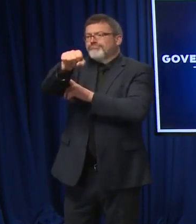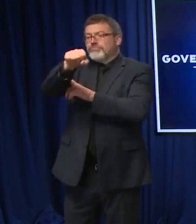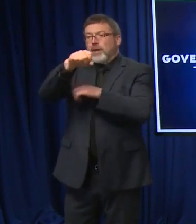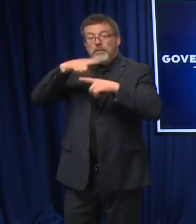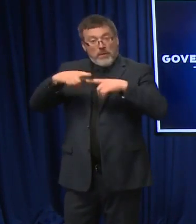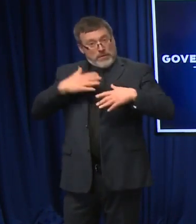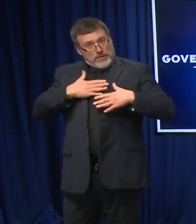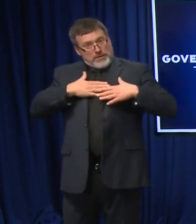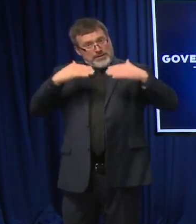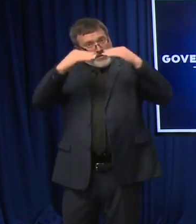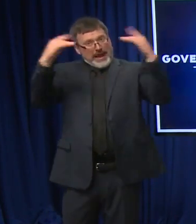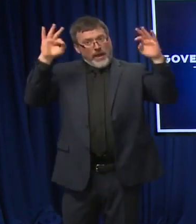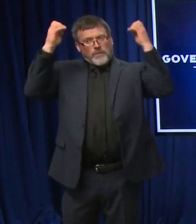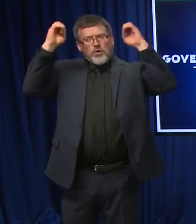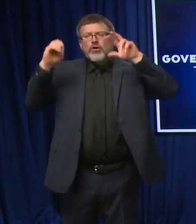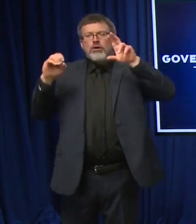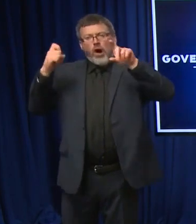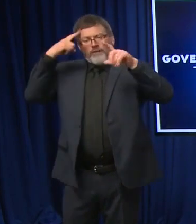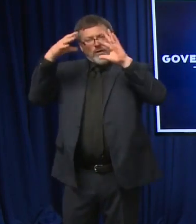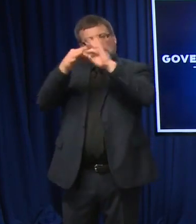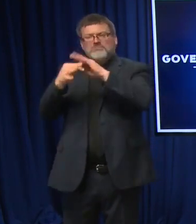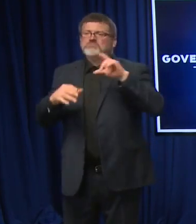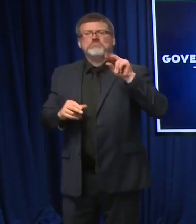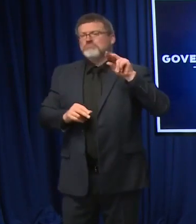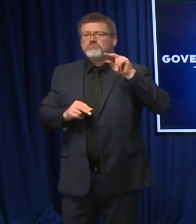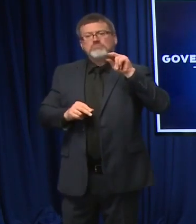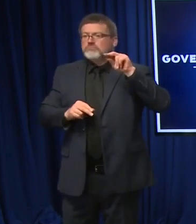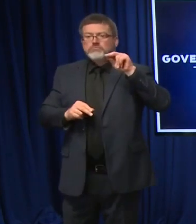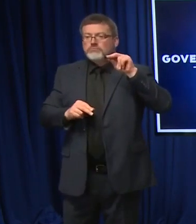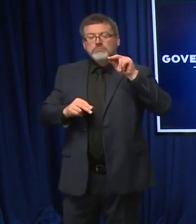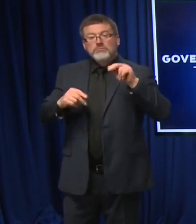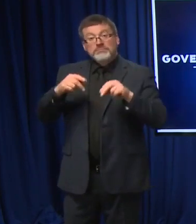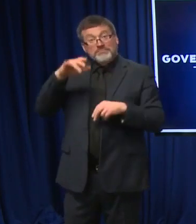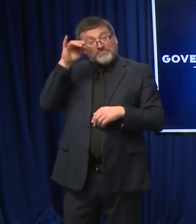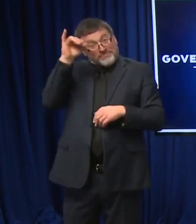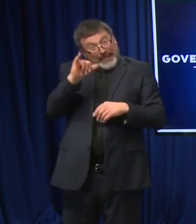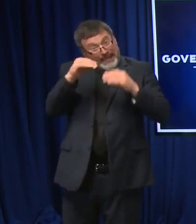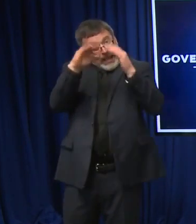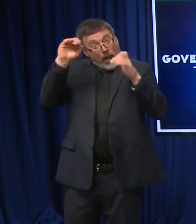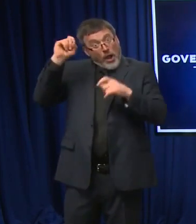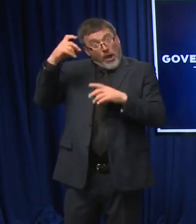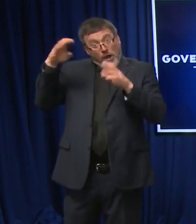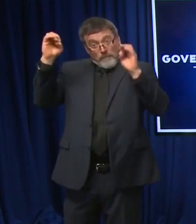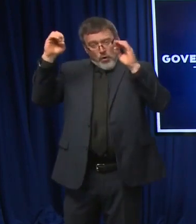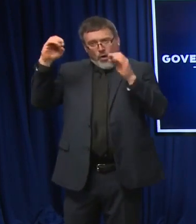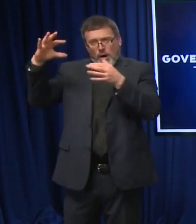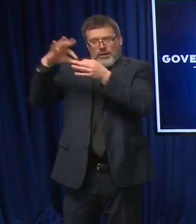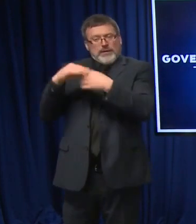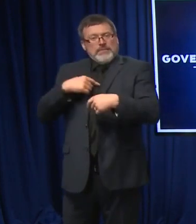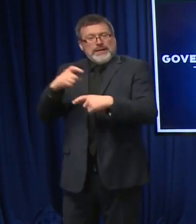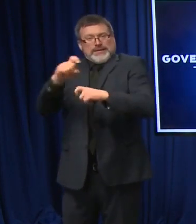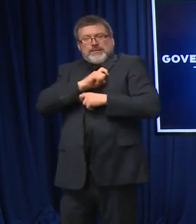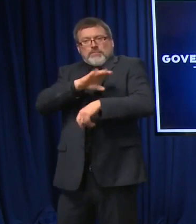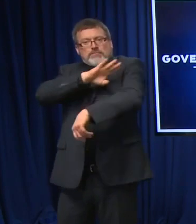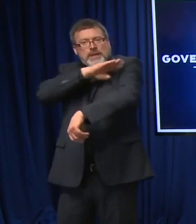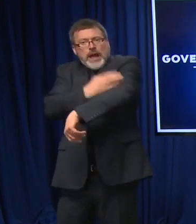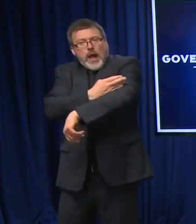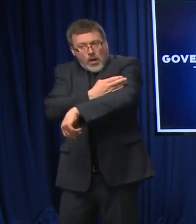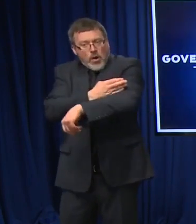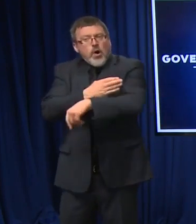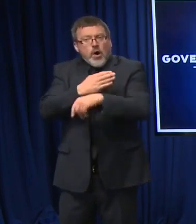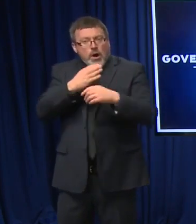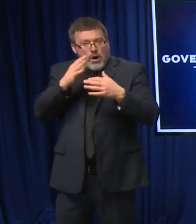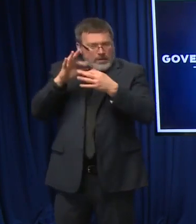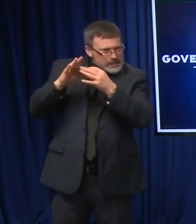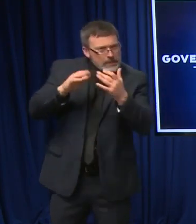thing. It provides the governor with very unique powers, and again, very important powers when we first hit this pandemic. It was very unknown.